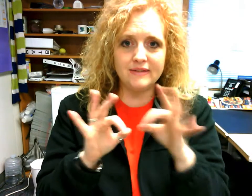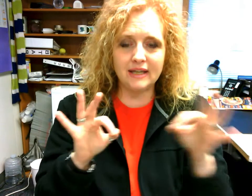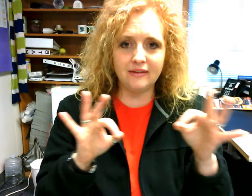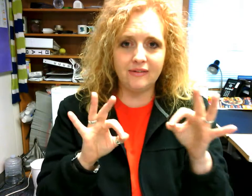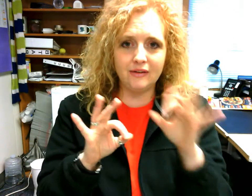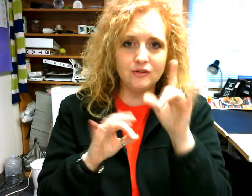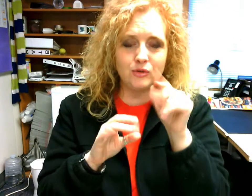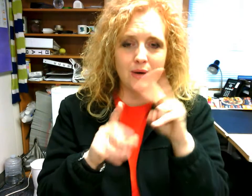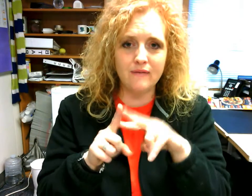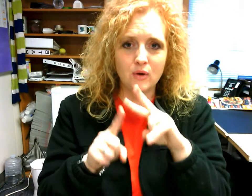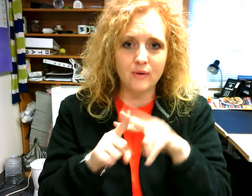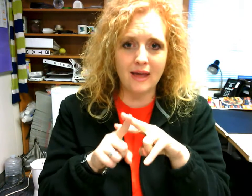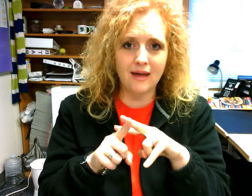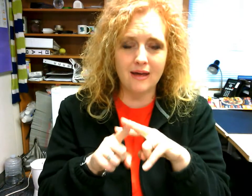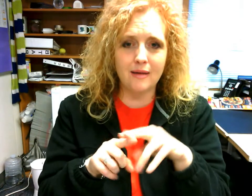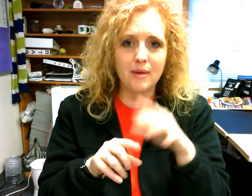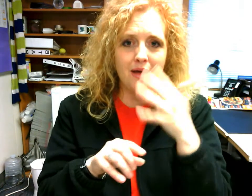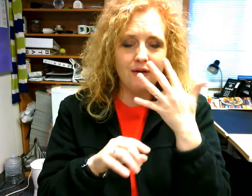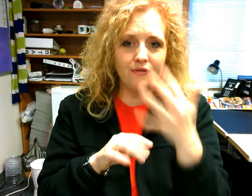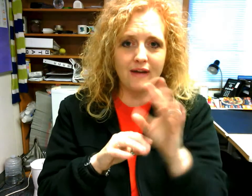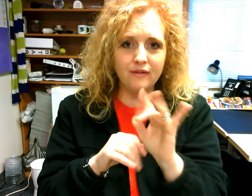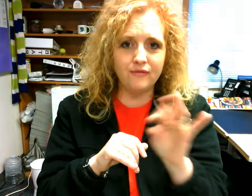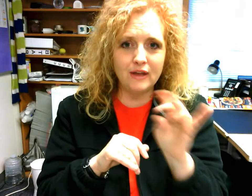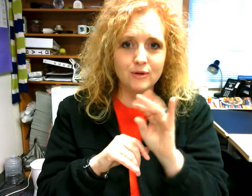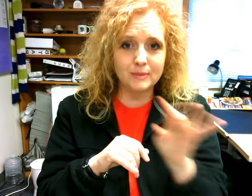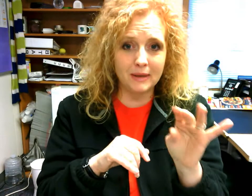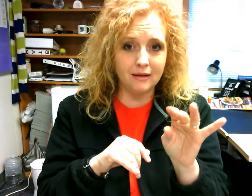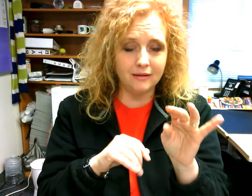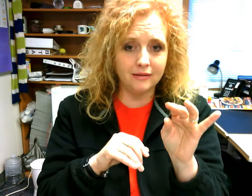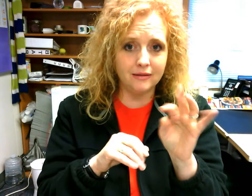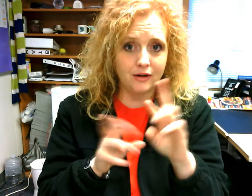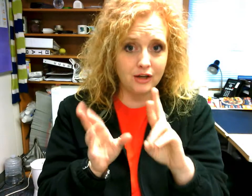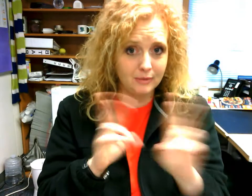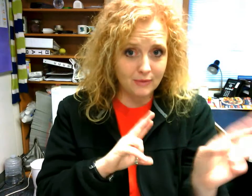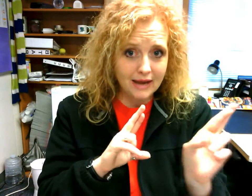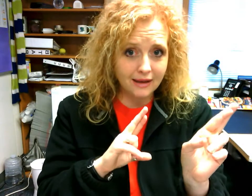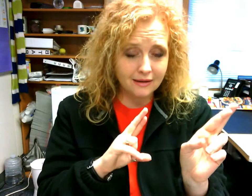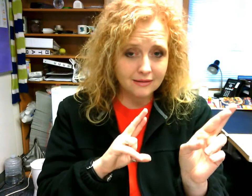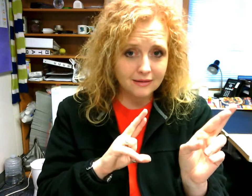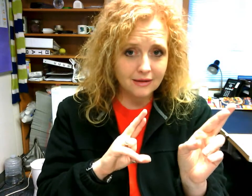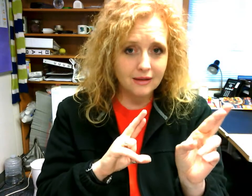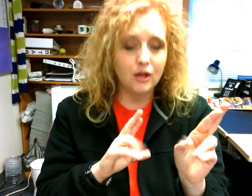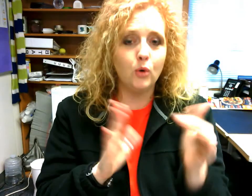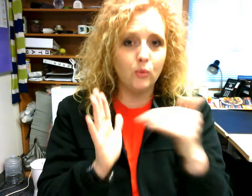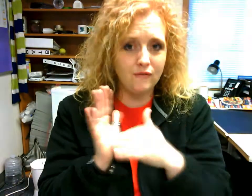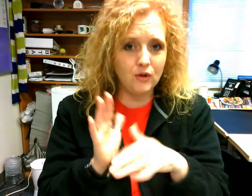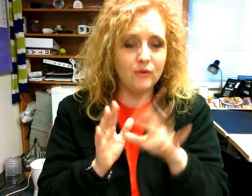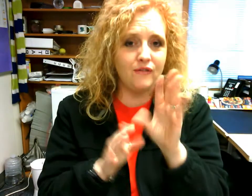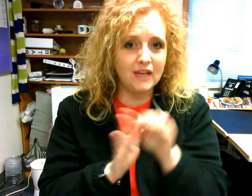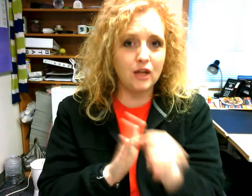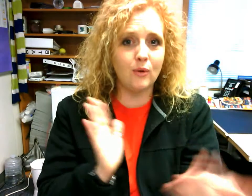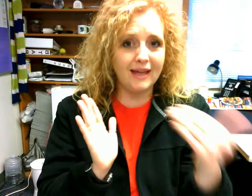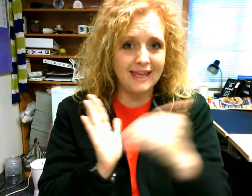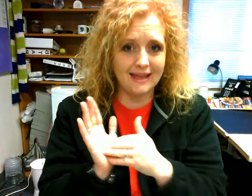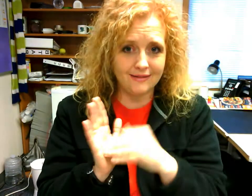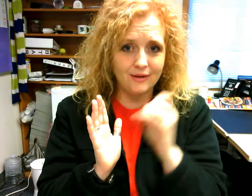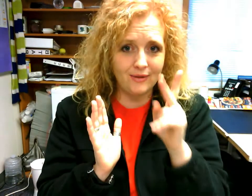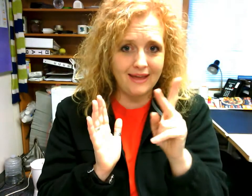sentences 20 vocab five fingers spelled are you gonna be ready review the video again okay